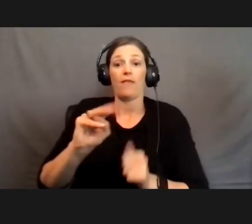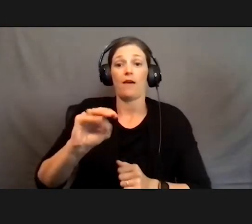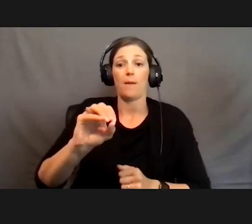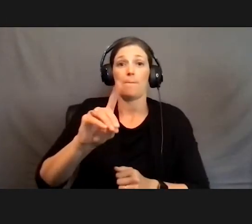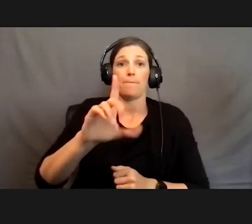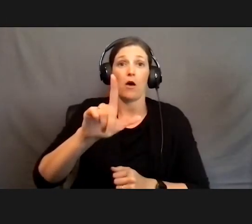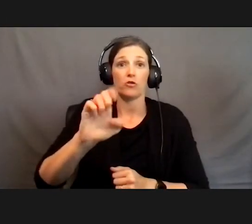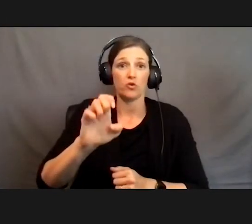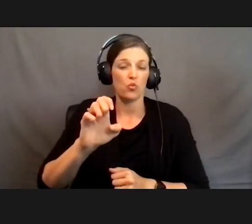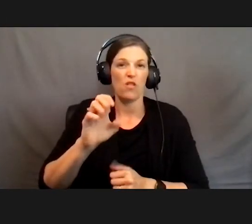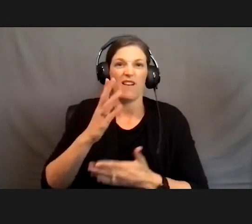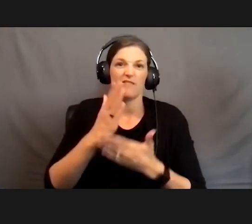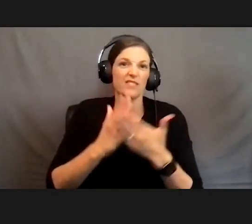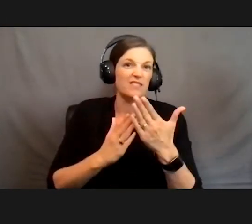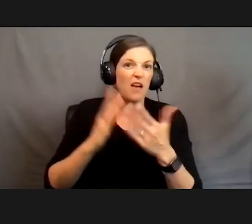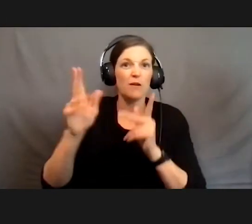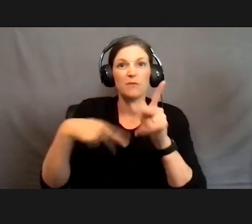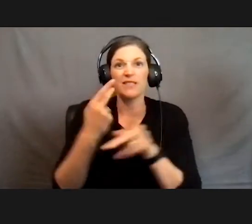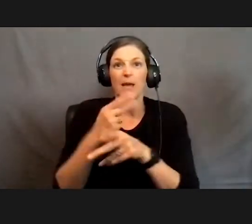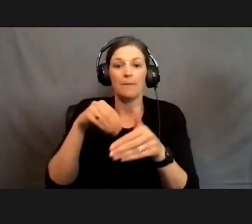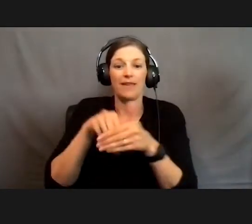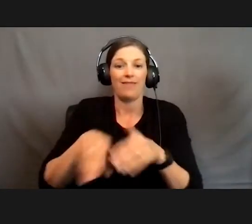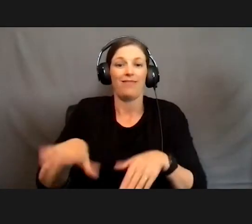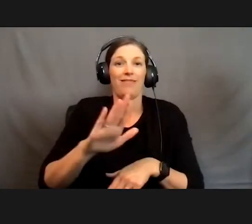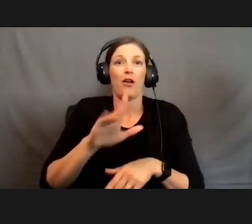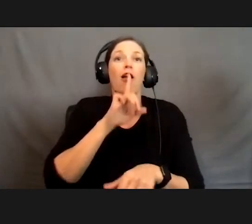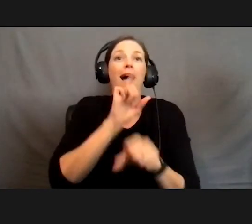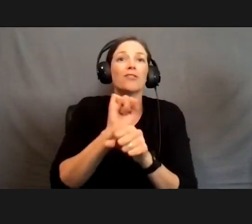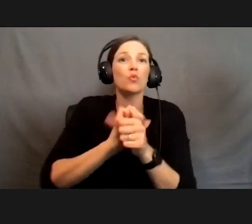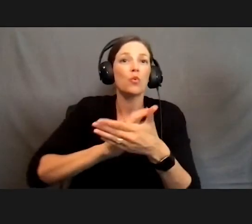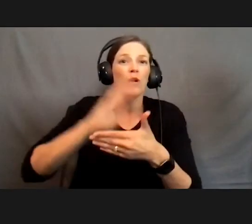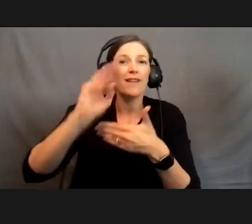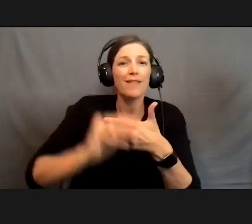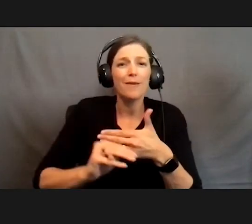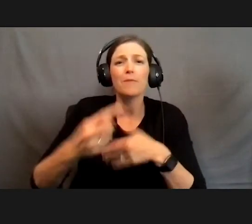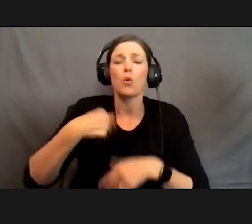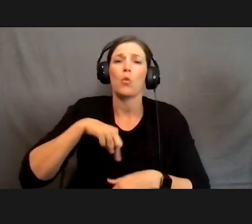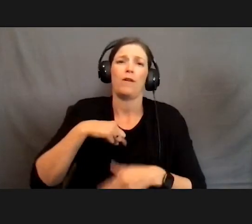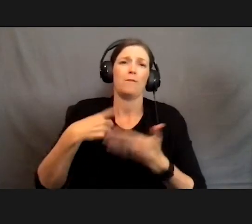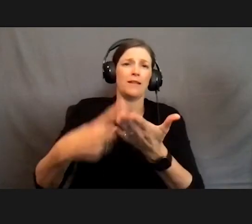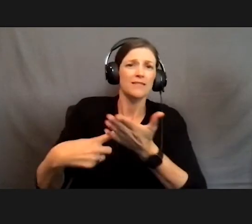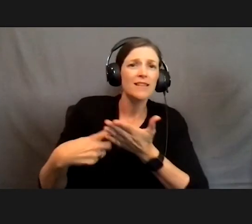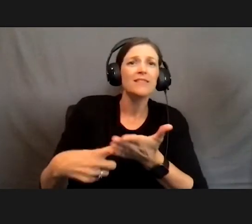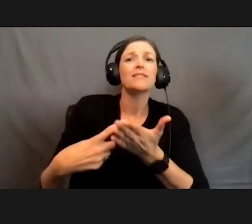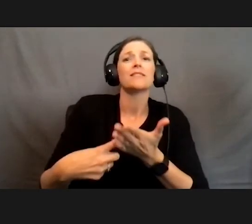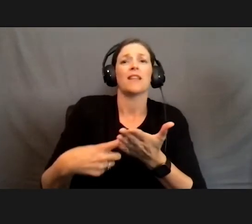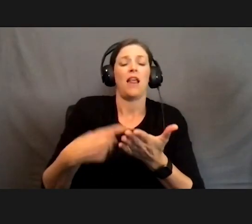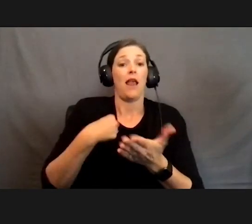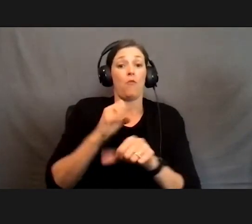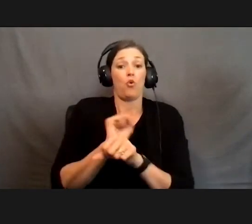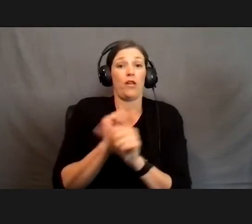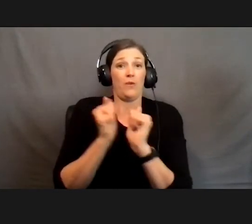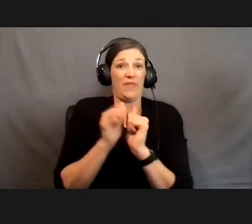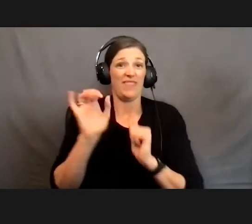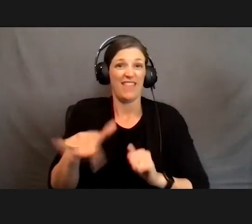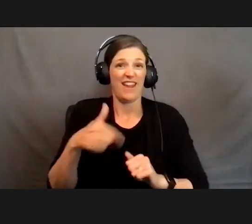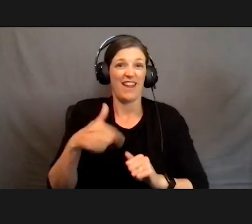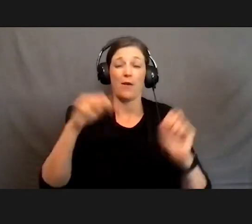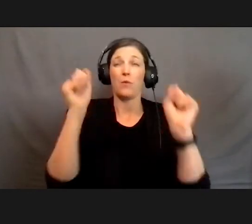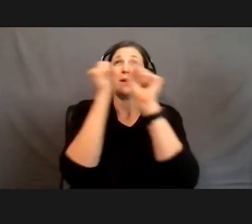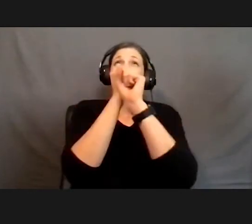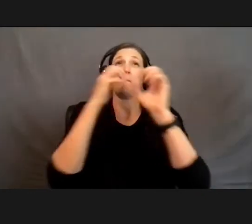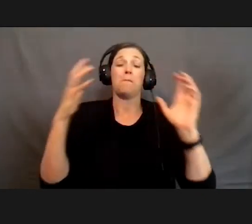in their actual curriculum. So we've been in discussions and I'm working with this and I would imagine it was what